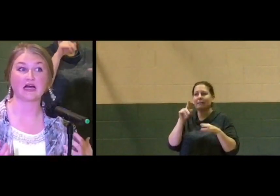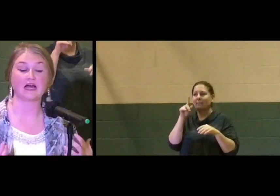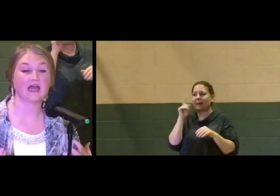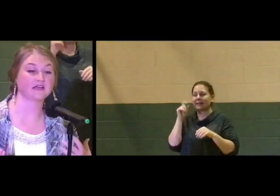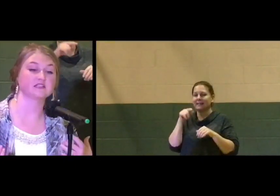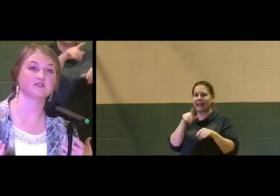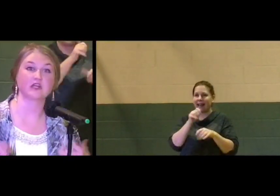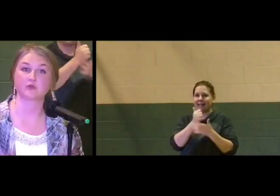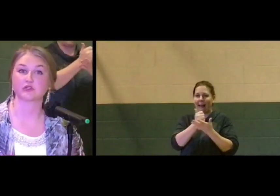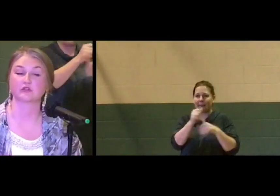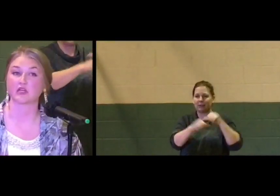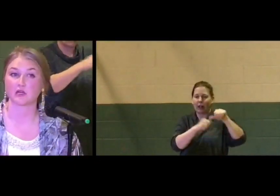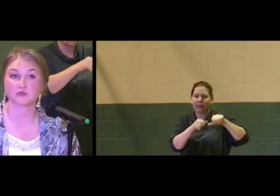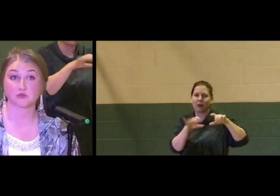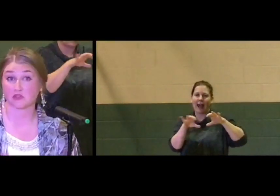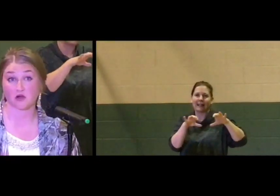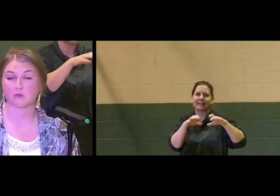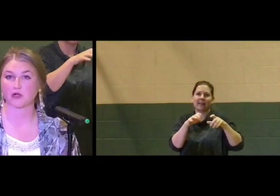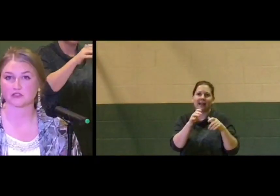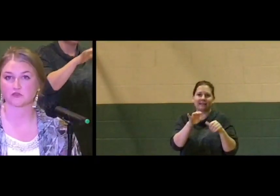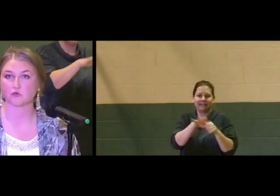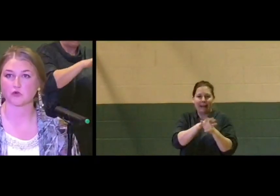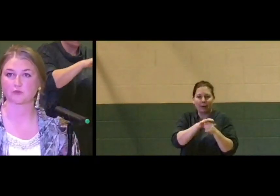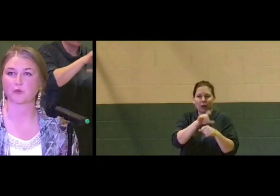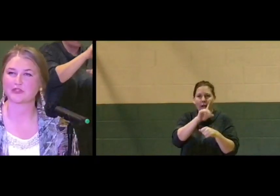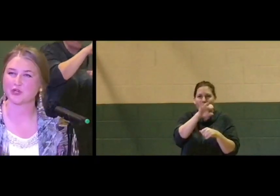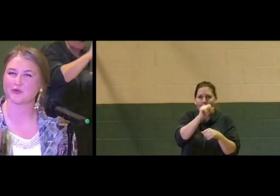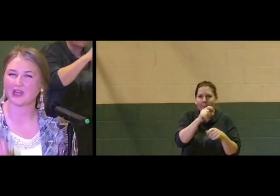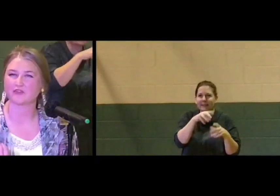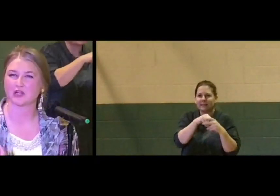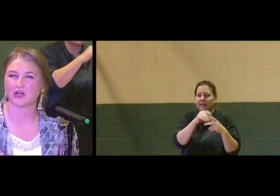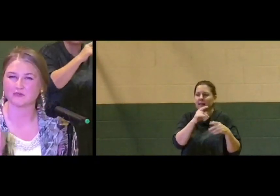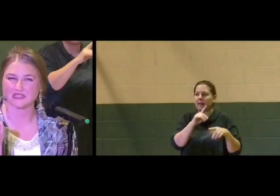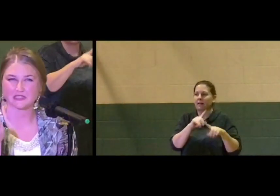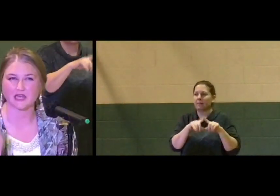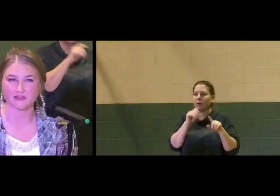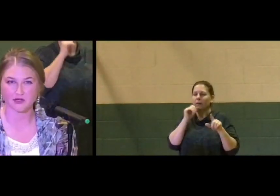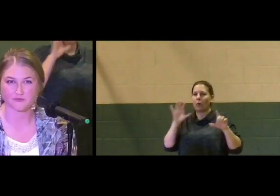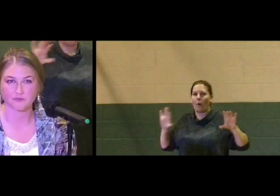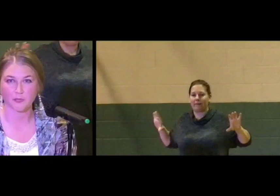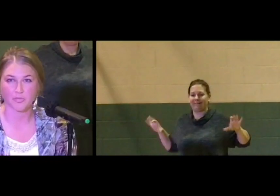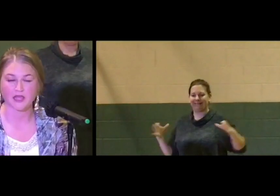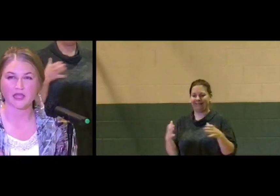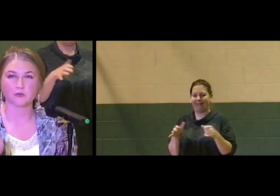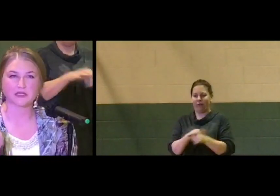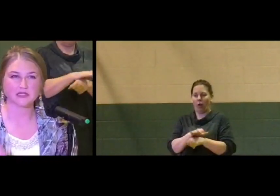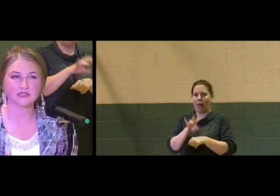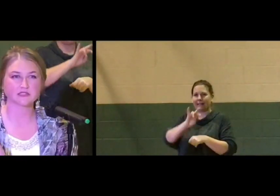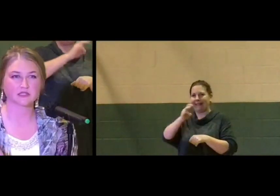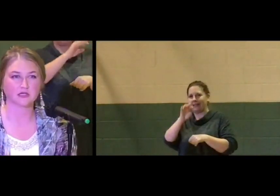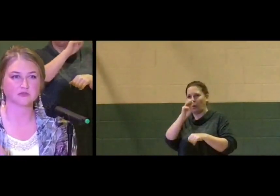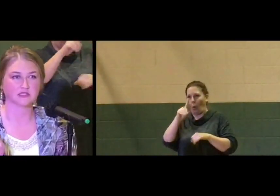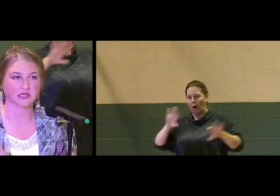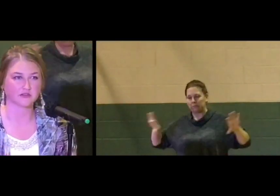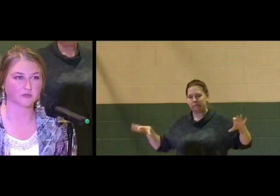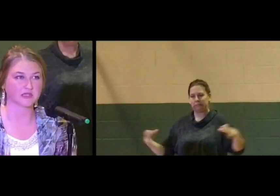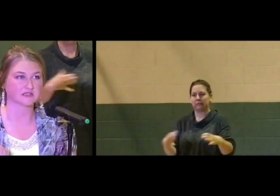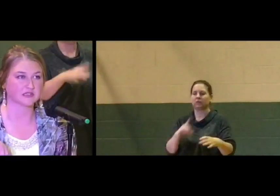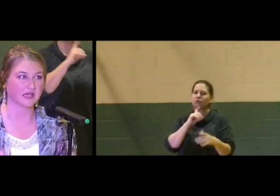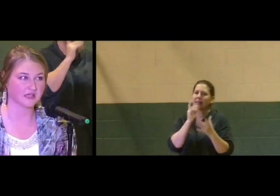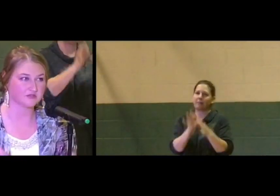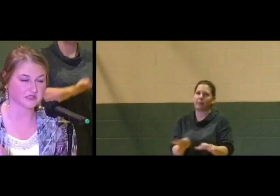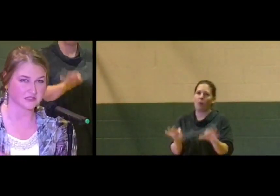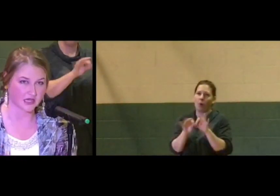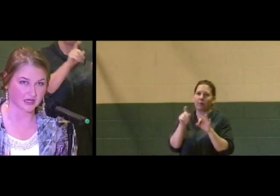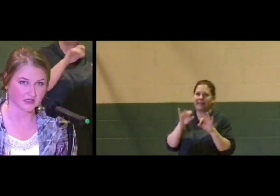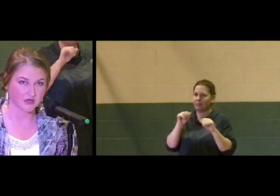active neighborhood clubs within all parts of the ward, but we don't ever come together. And we need to come together because